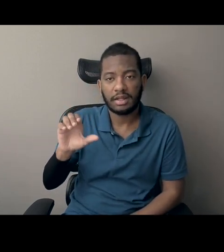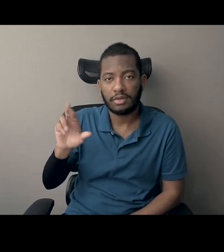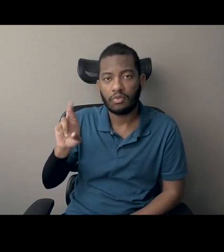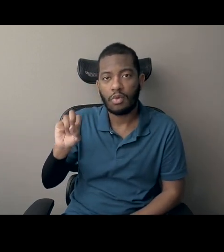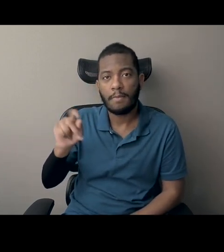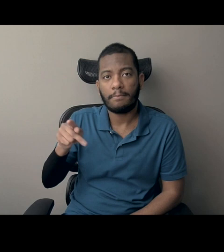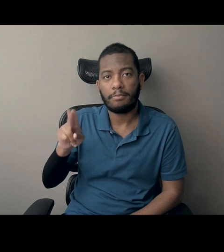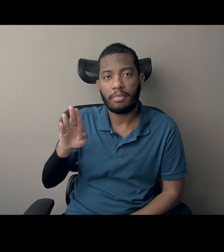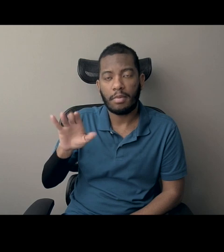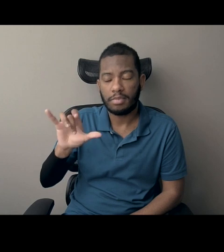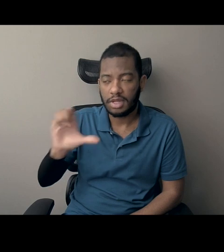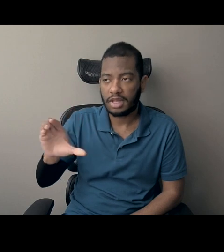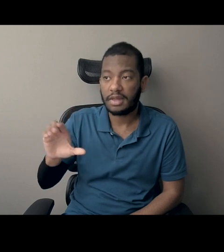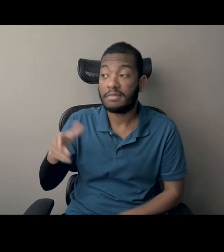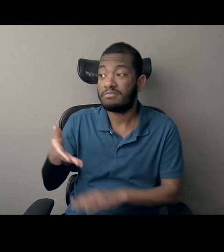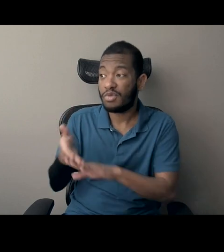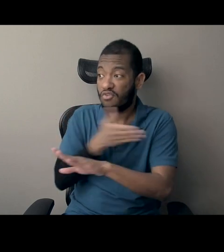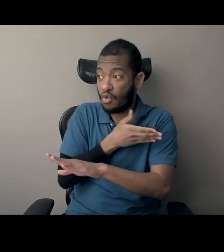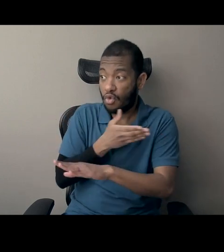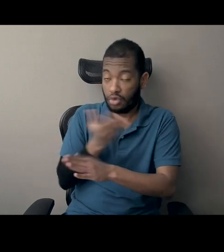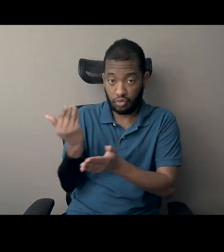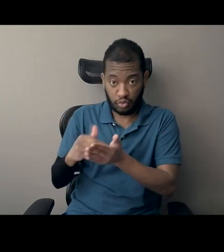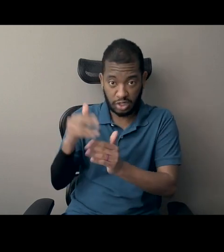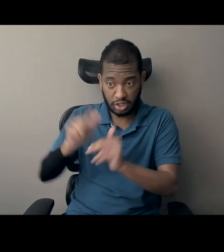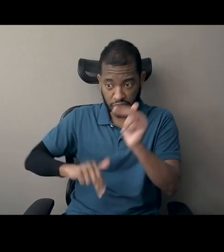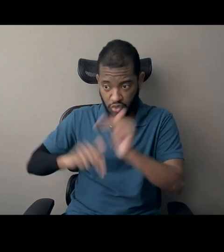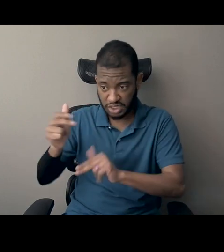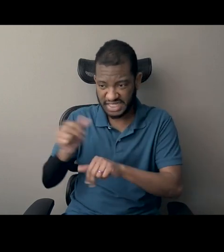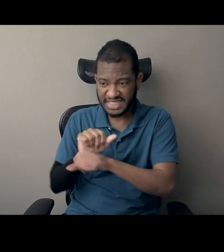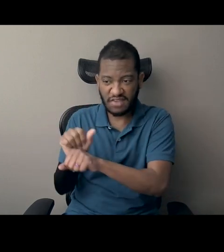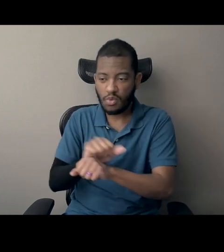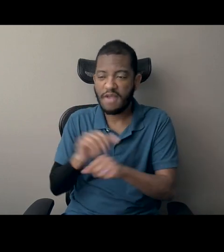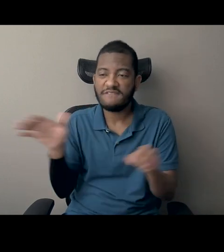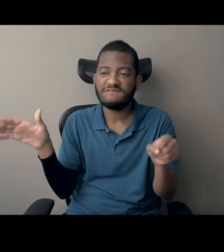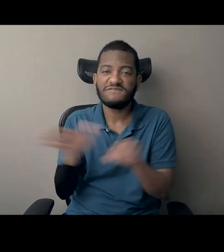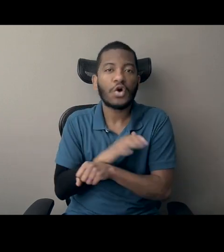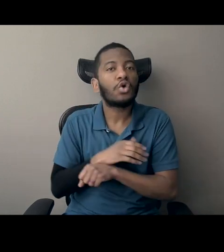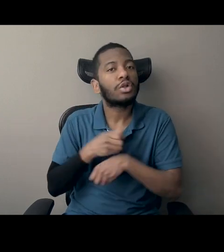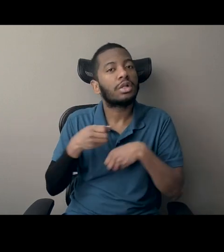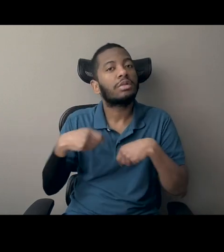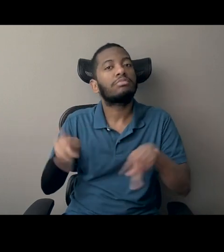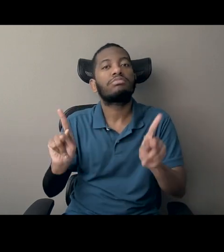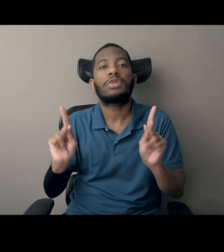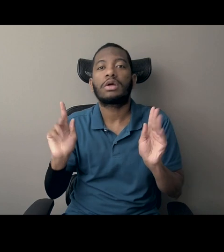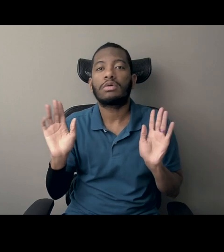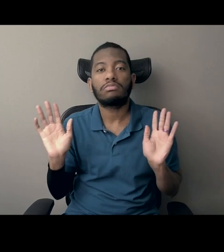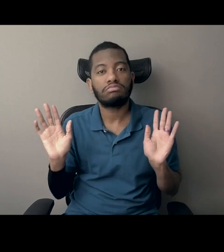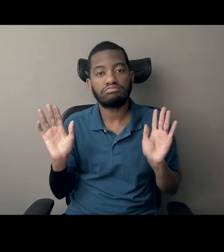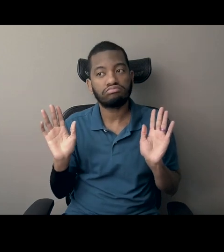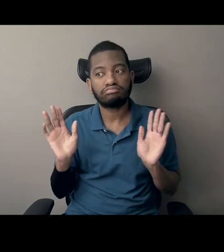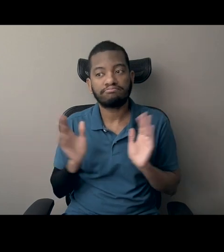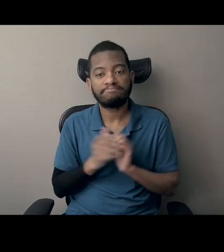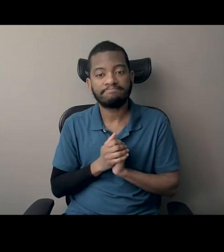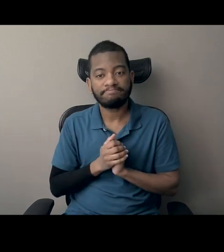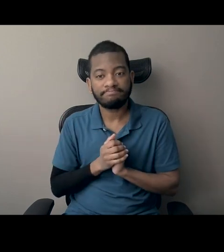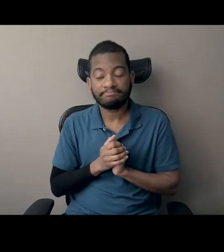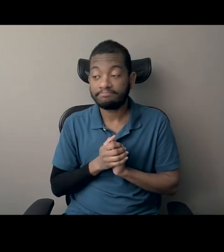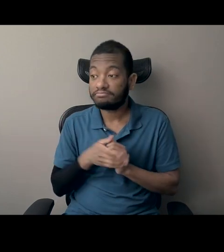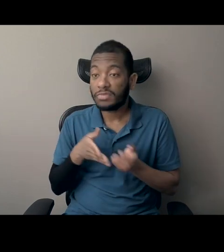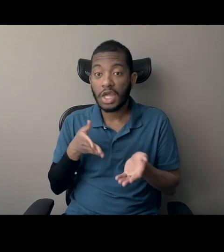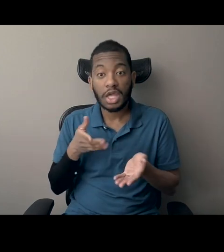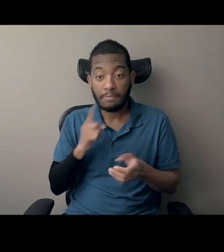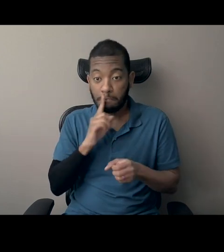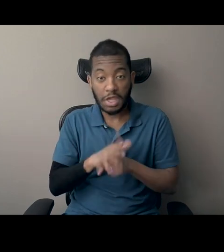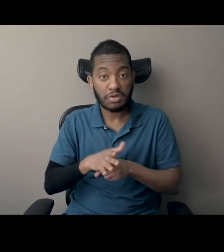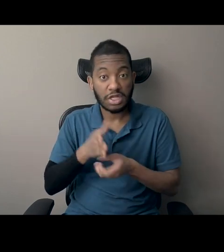only was, was slavery completely legal, but there was, there were no, um, guaranteed rights of citizen for